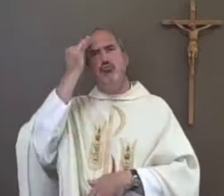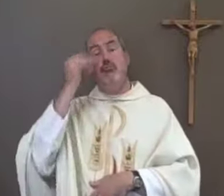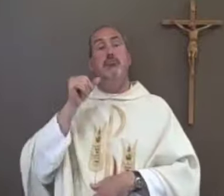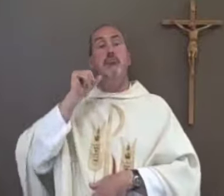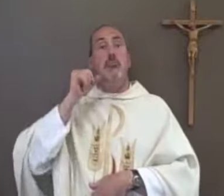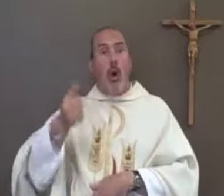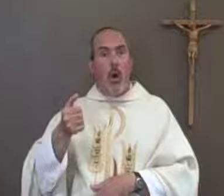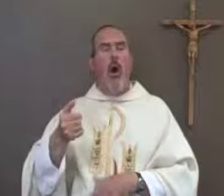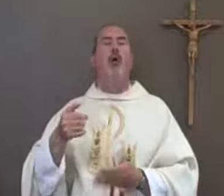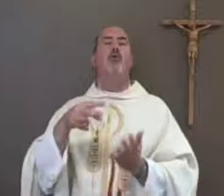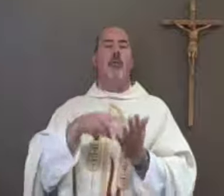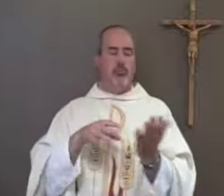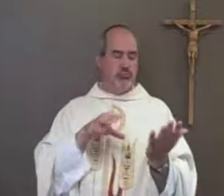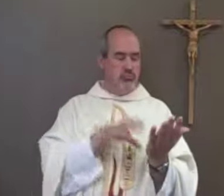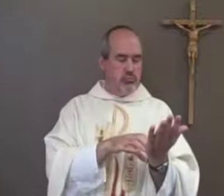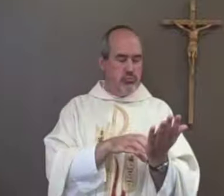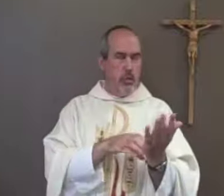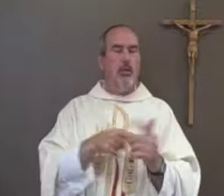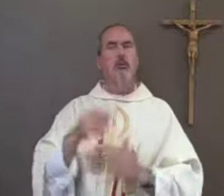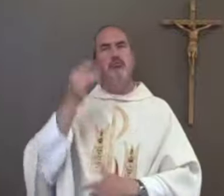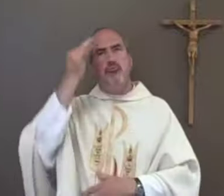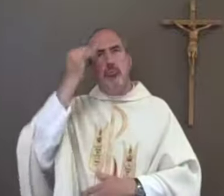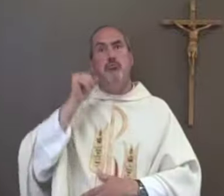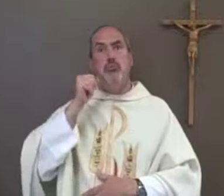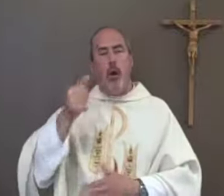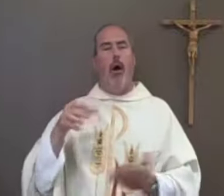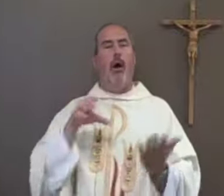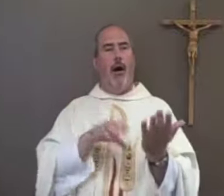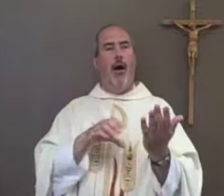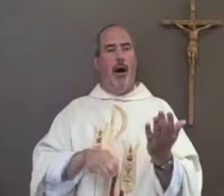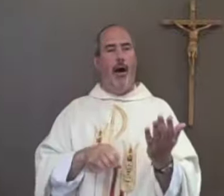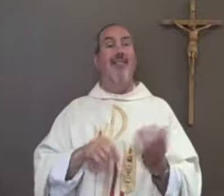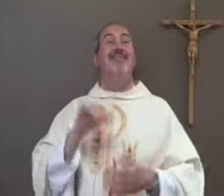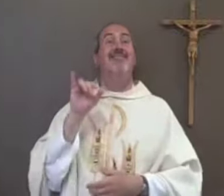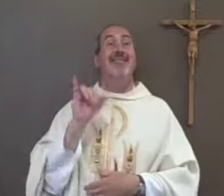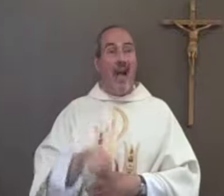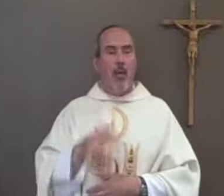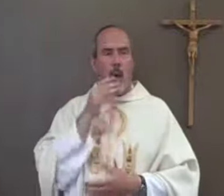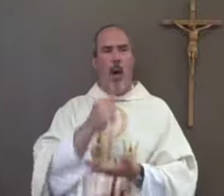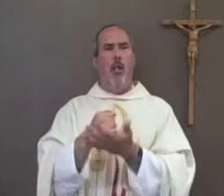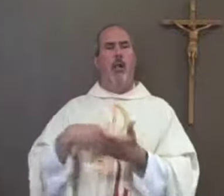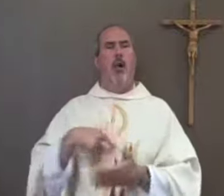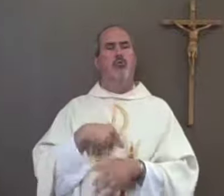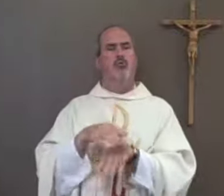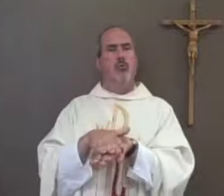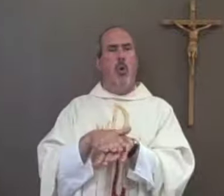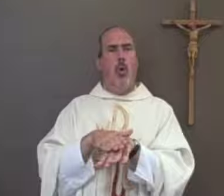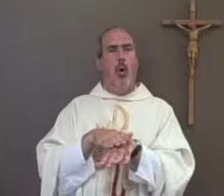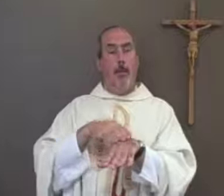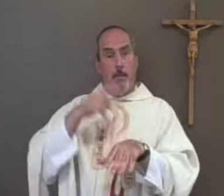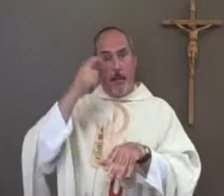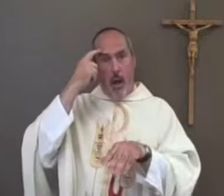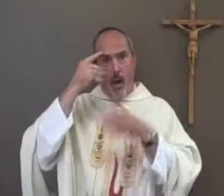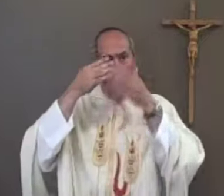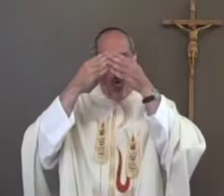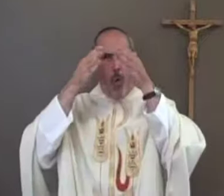and every day and then think about them and then read two more the next day and do that that on again